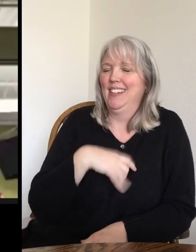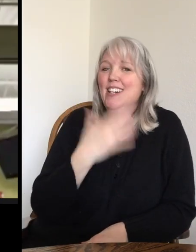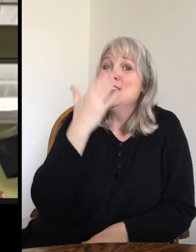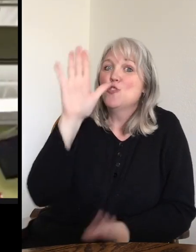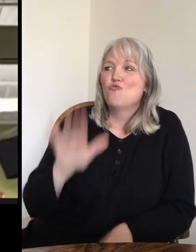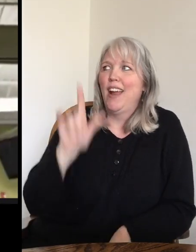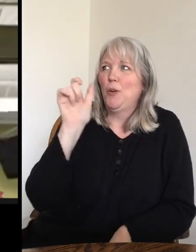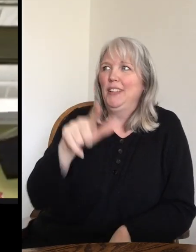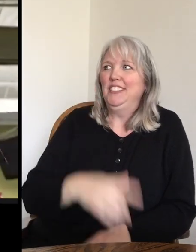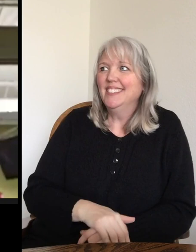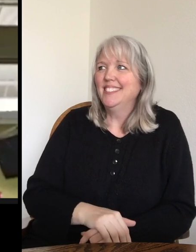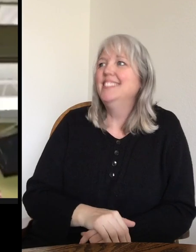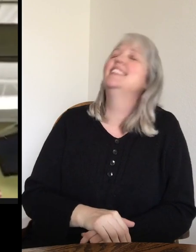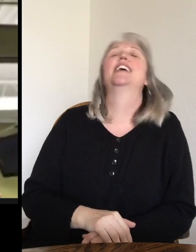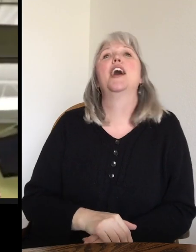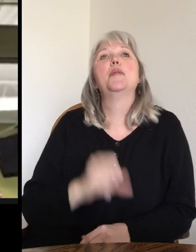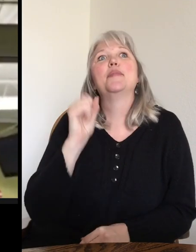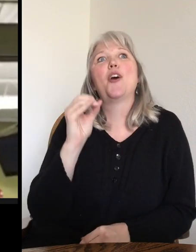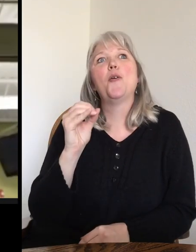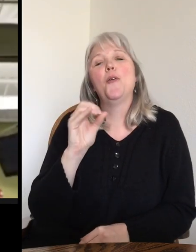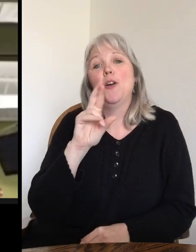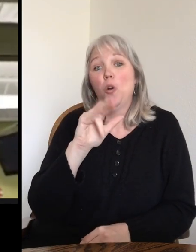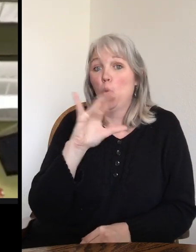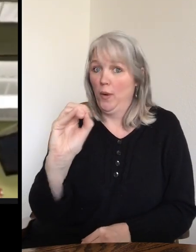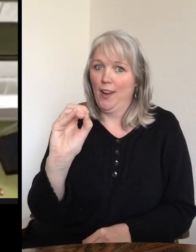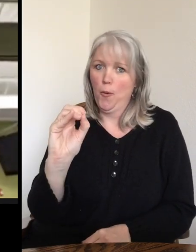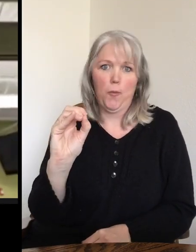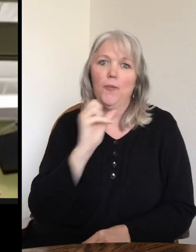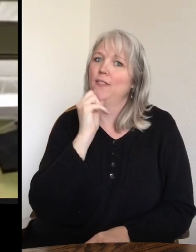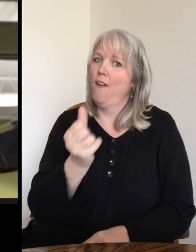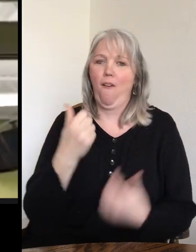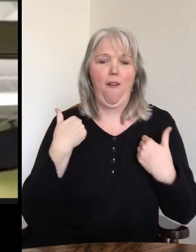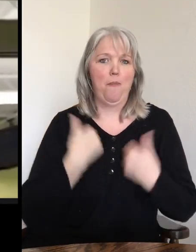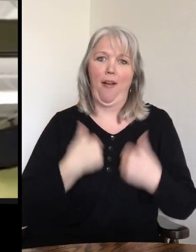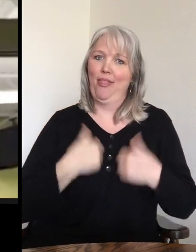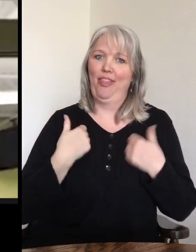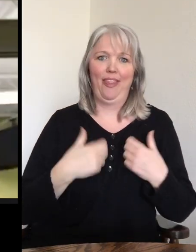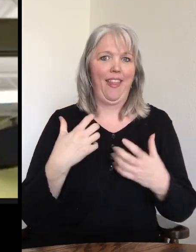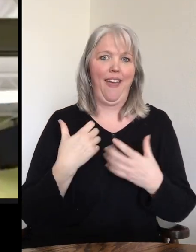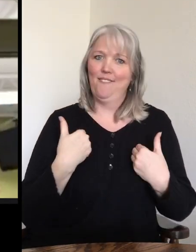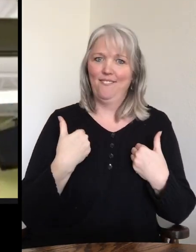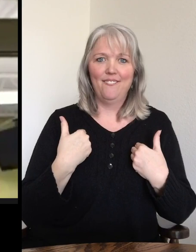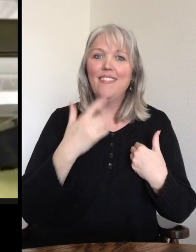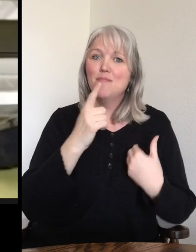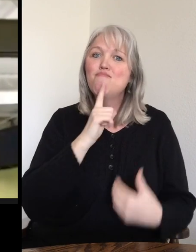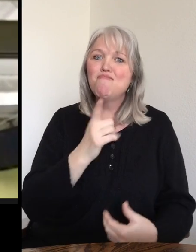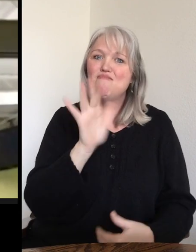That is a great question. And so Rigo does not get baths. He actually prefers to stink.